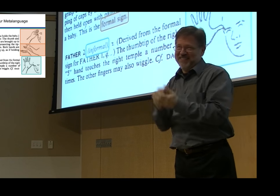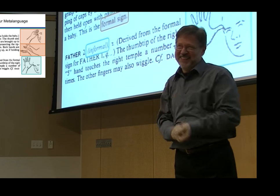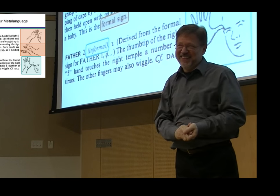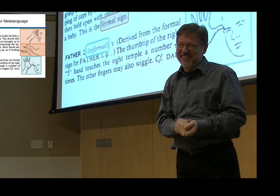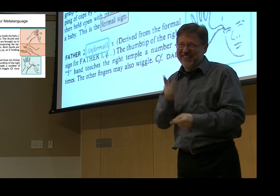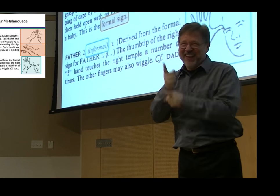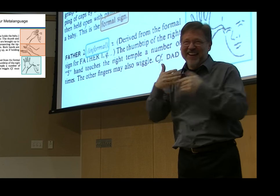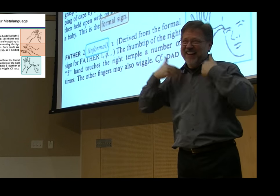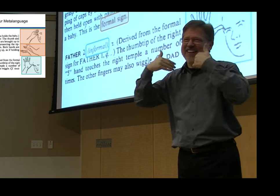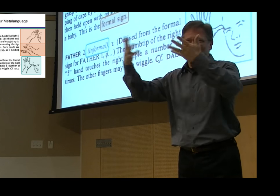assumptions of that generation.